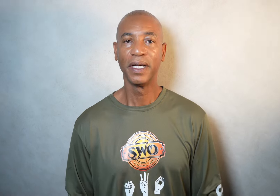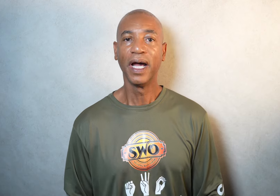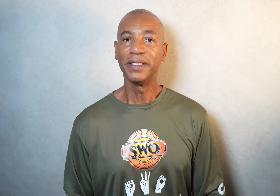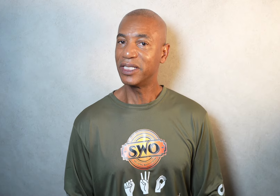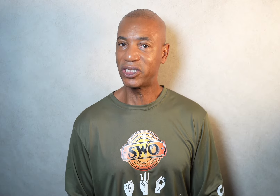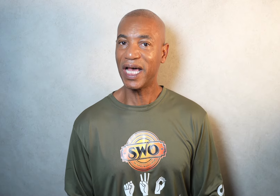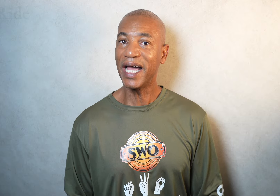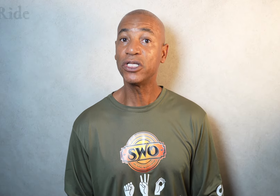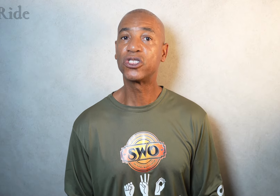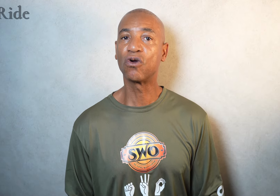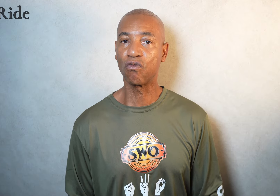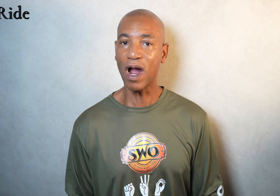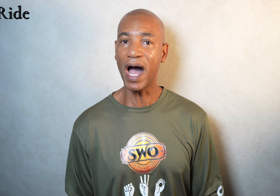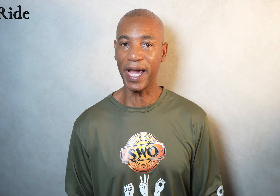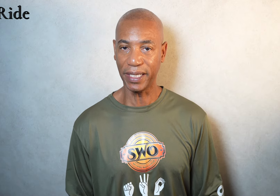The sign to ride.